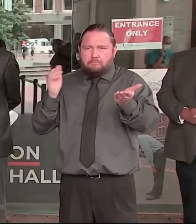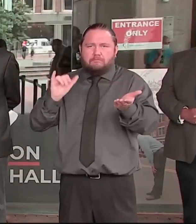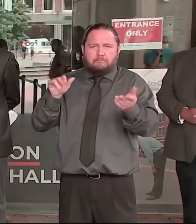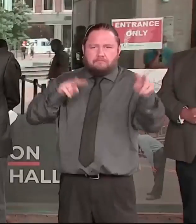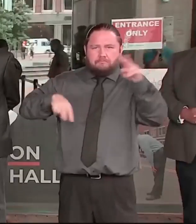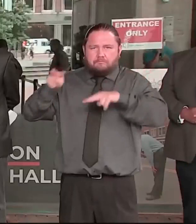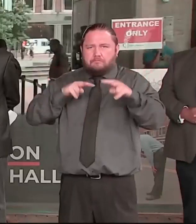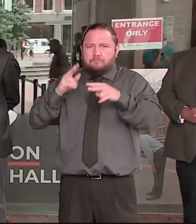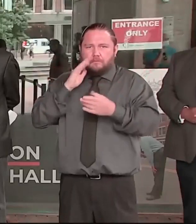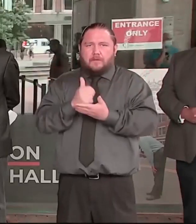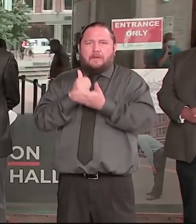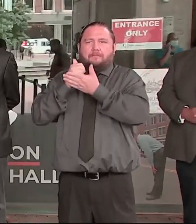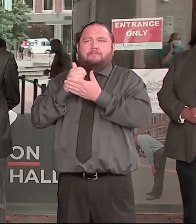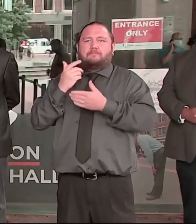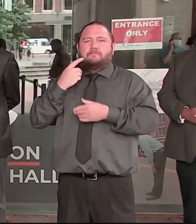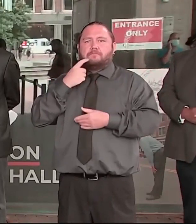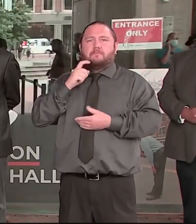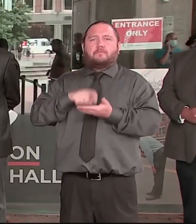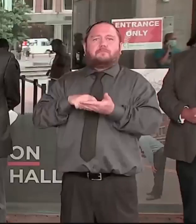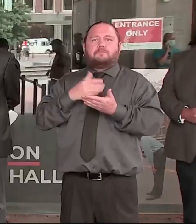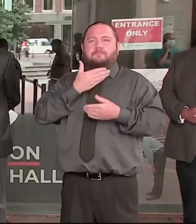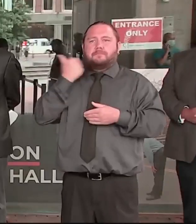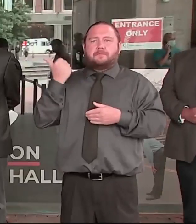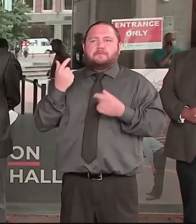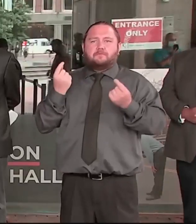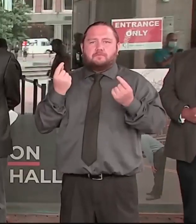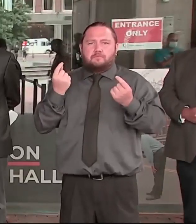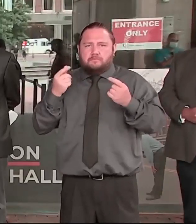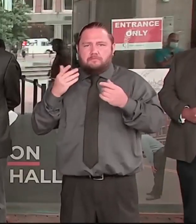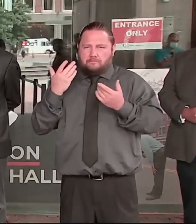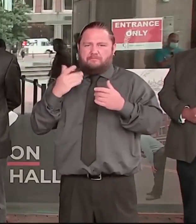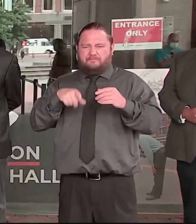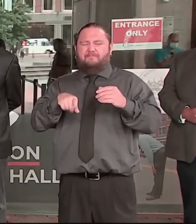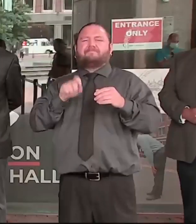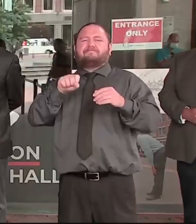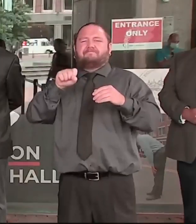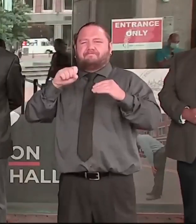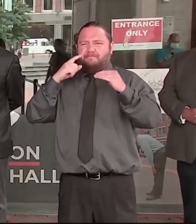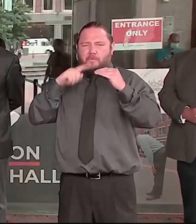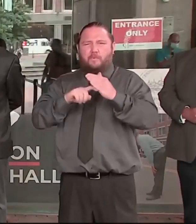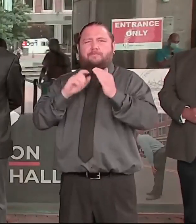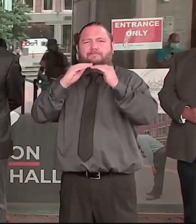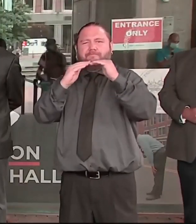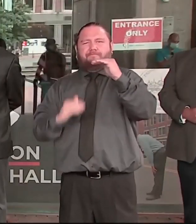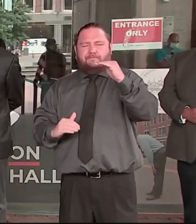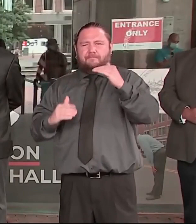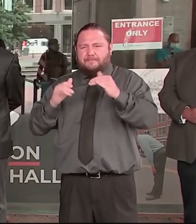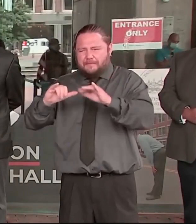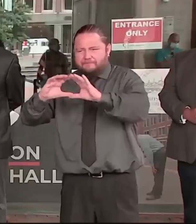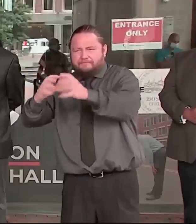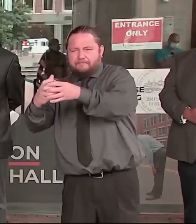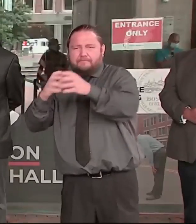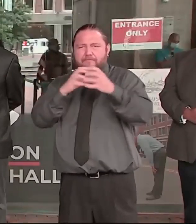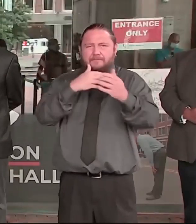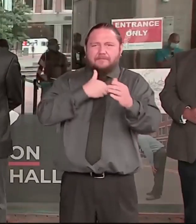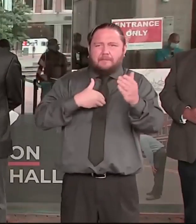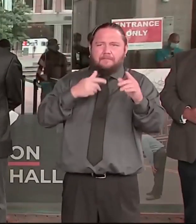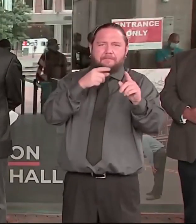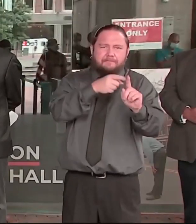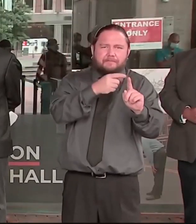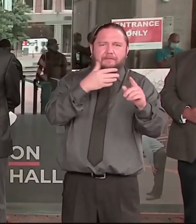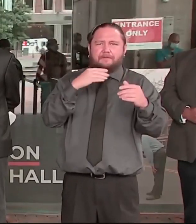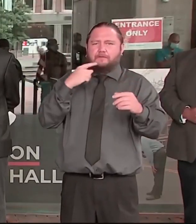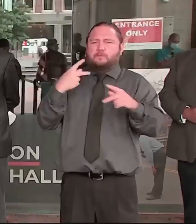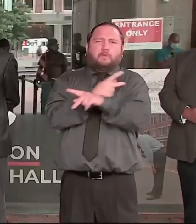and do the work necessary to close those inequities. We will continue our focus on access to prevention and treatment that's culturally and